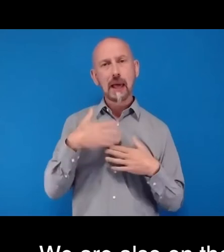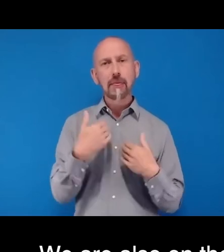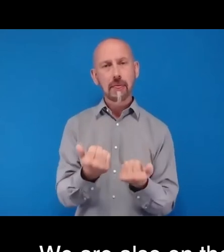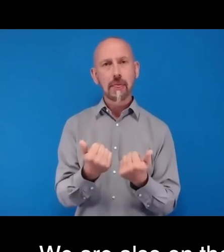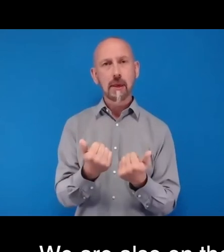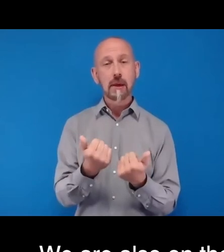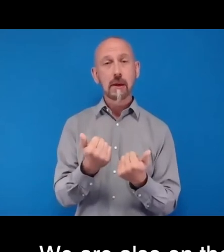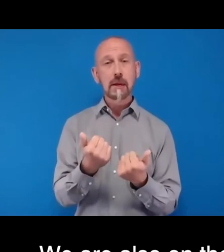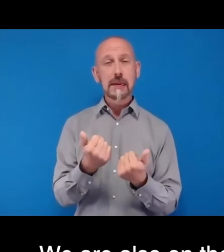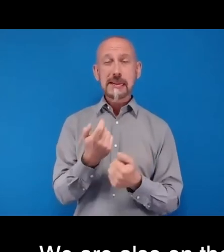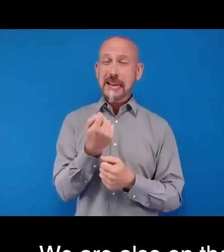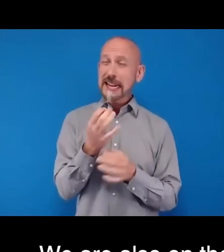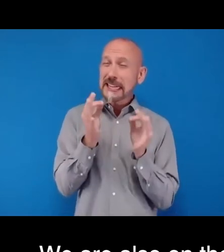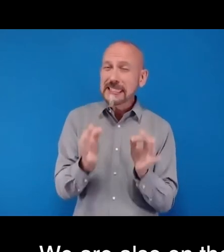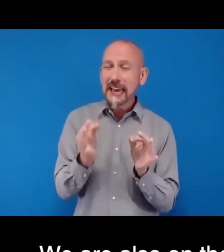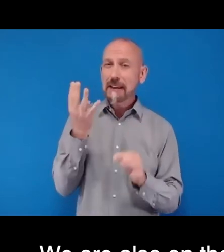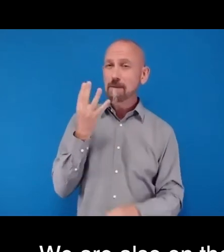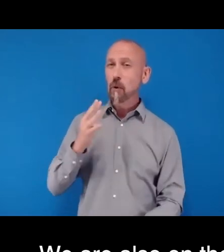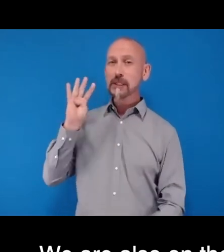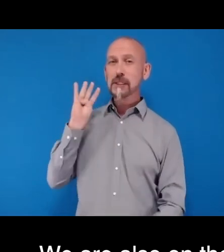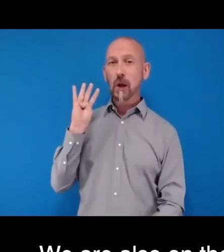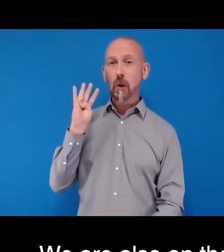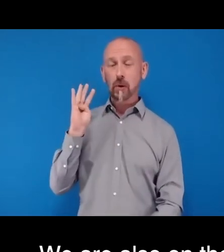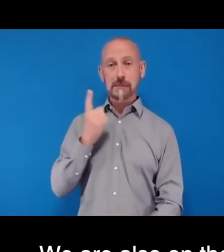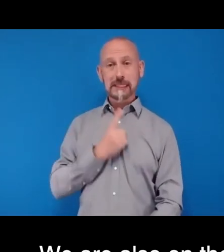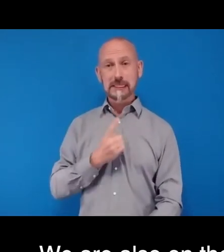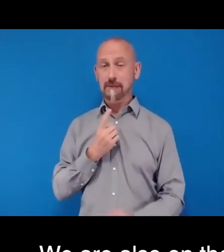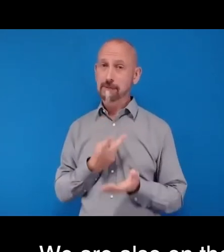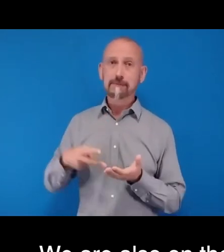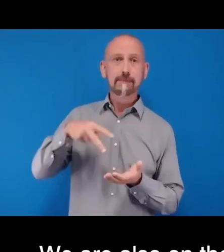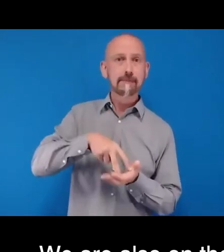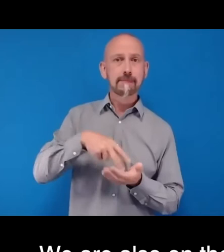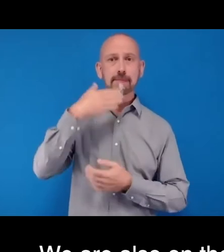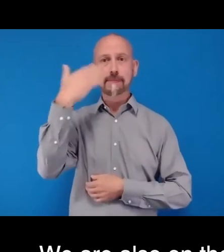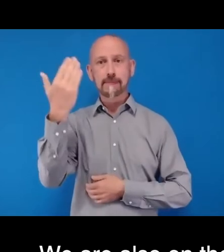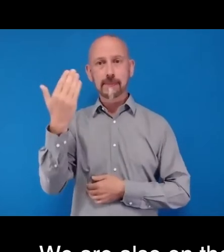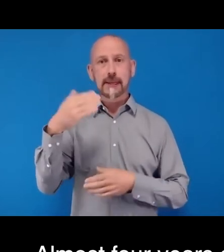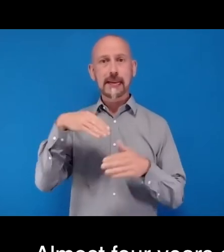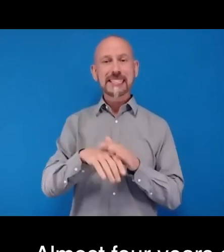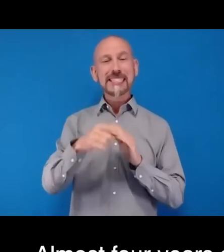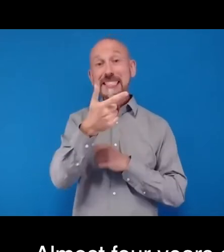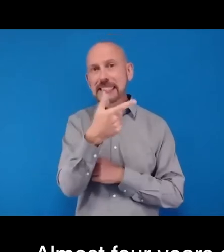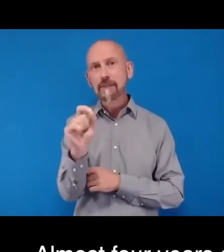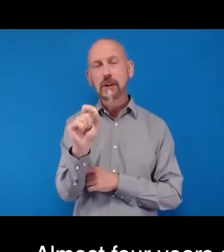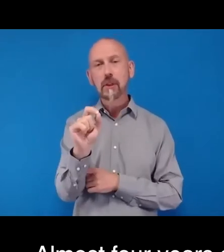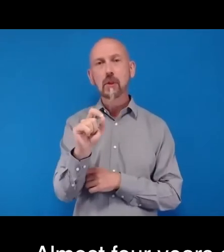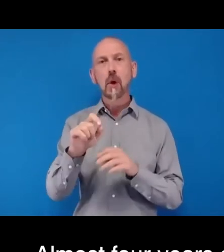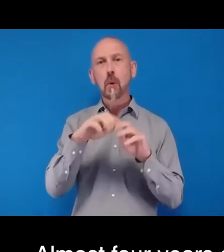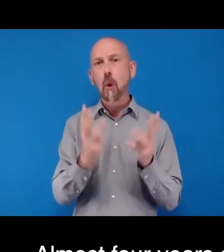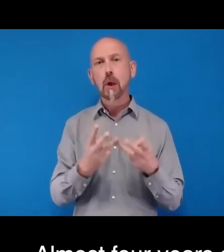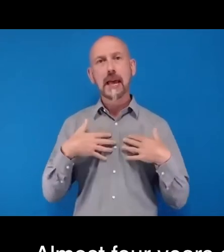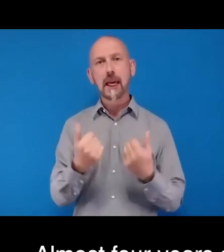to the day, I stood on the stage at an event at the 70th World Health Assembly, where member states